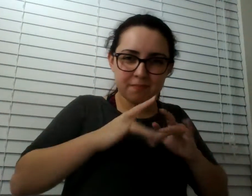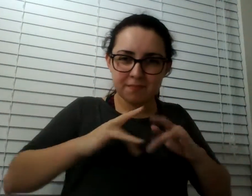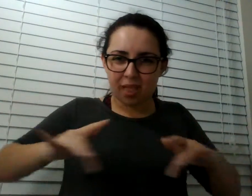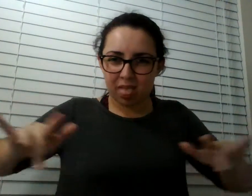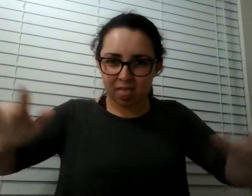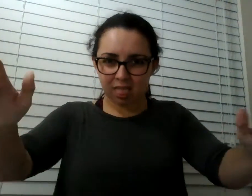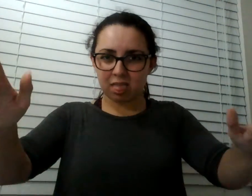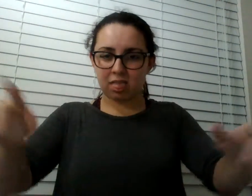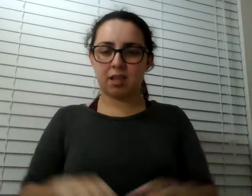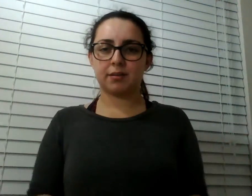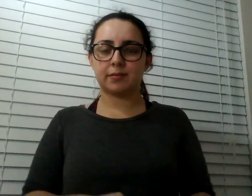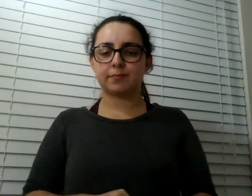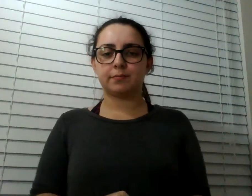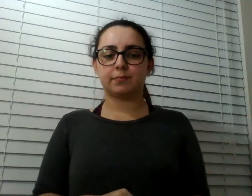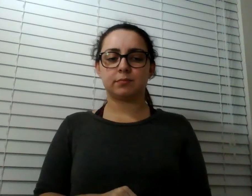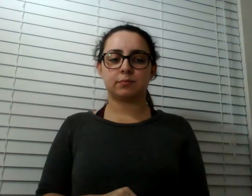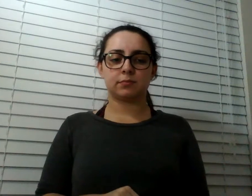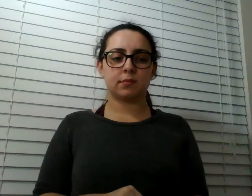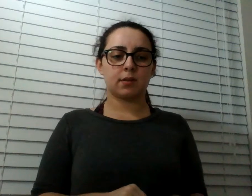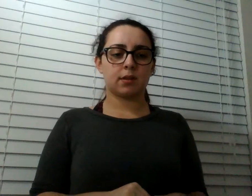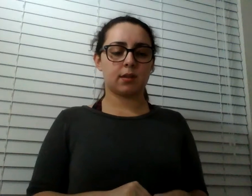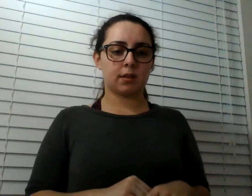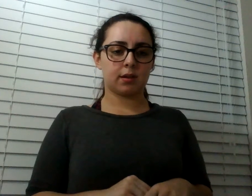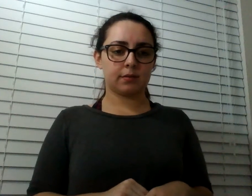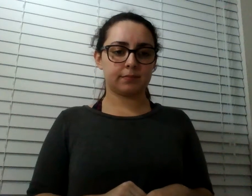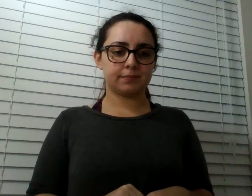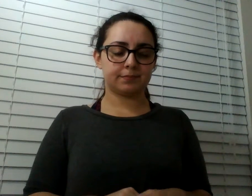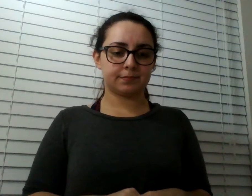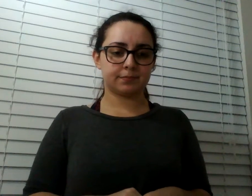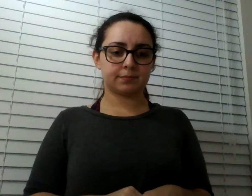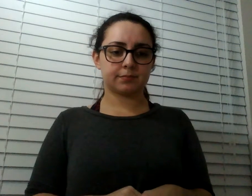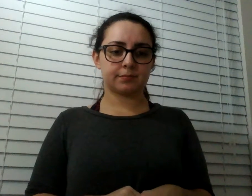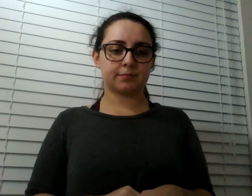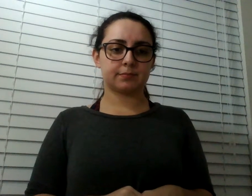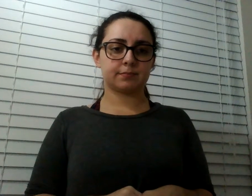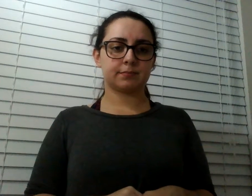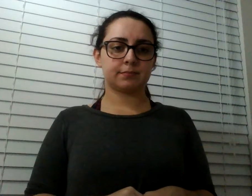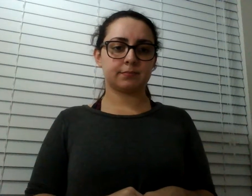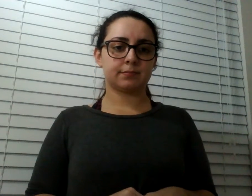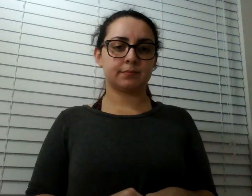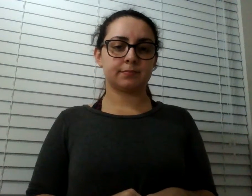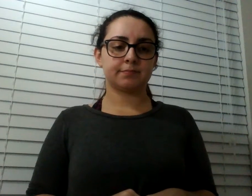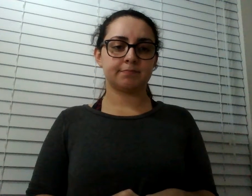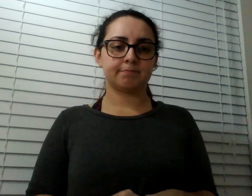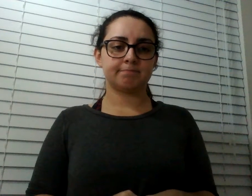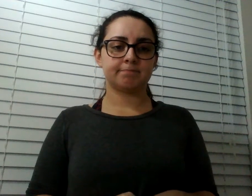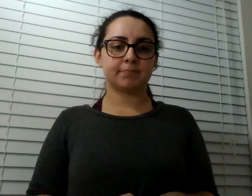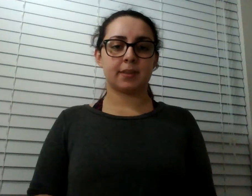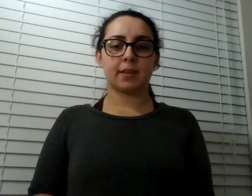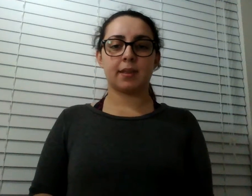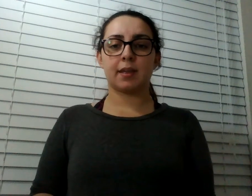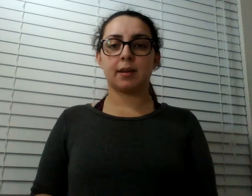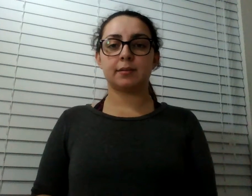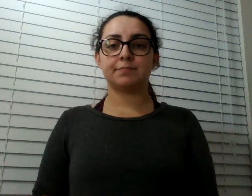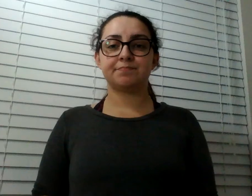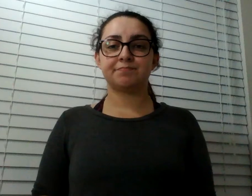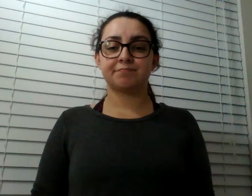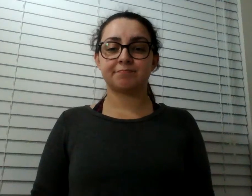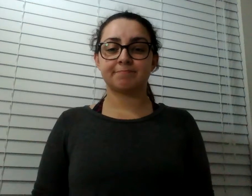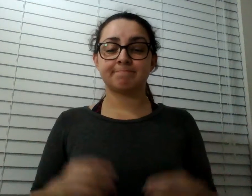Waldo. Go over and find Craig. Look at his thoughts. I finally see Craig kind of far off